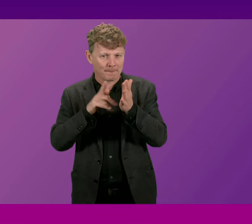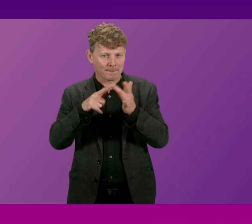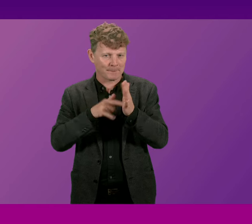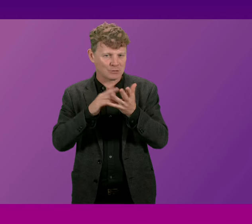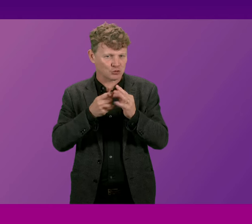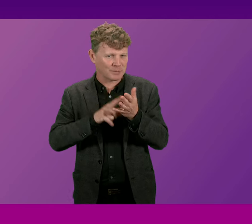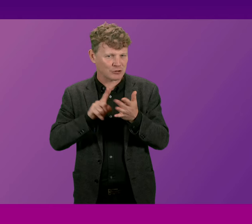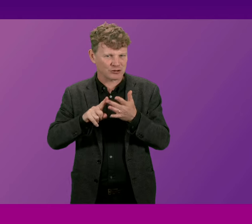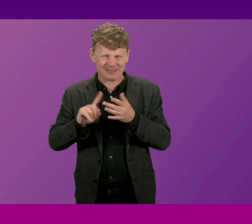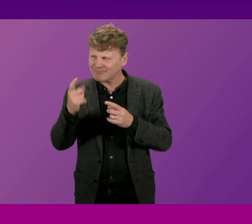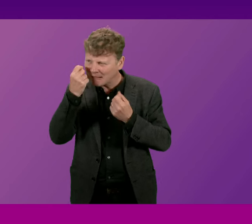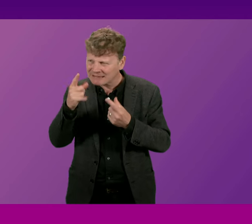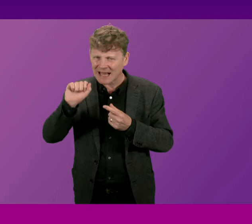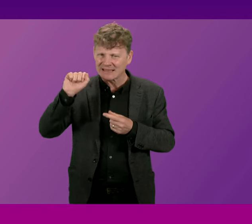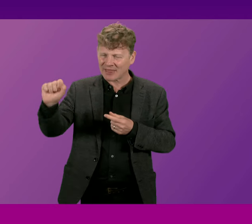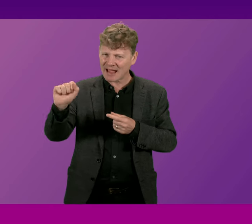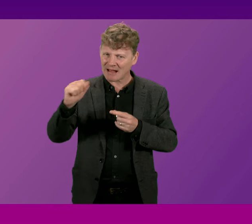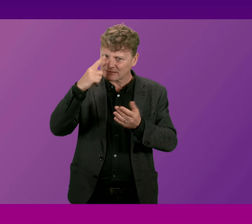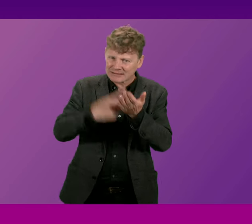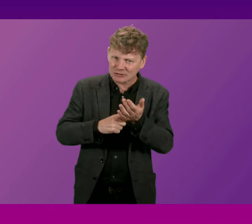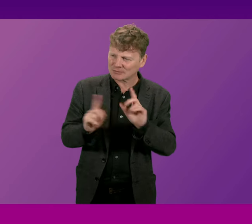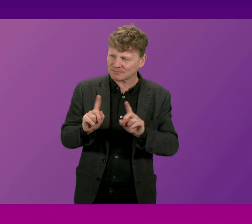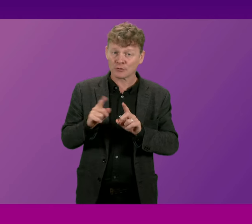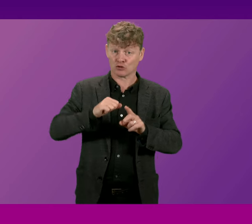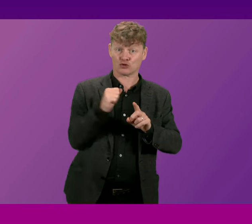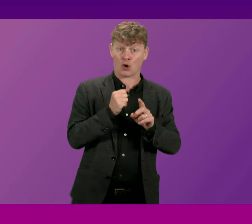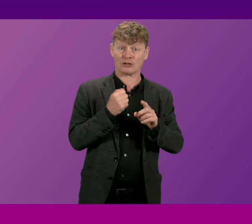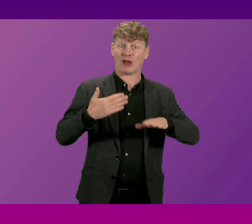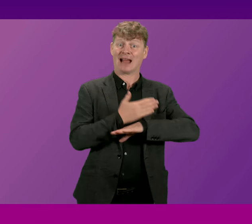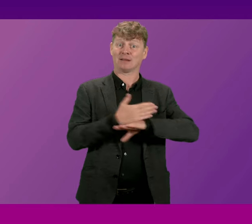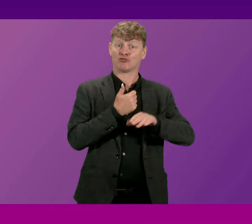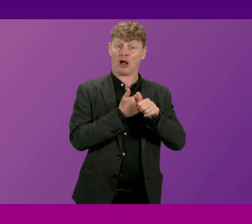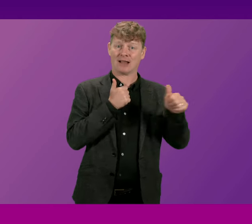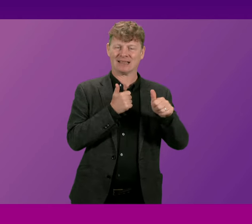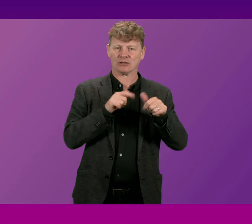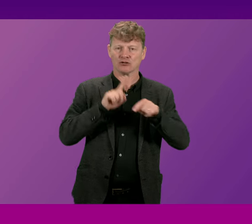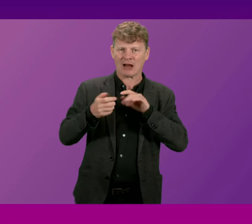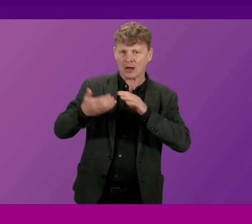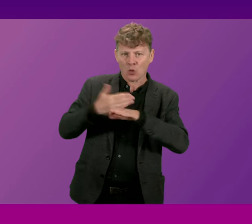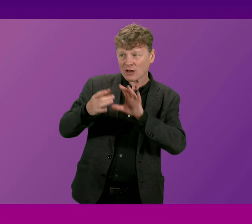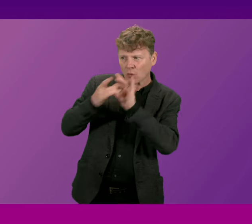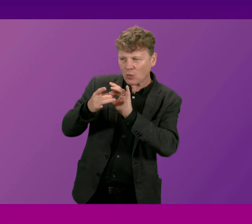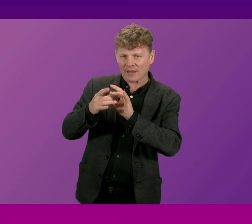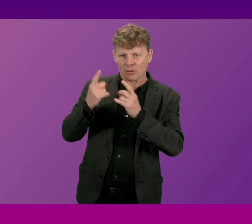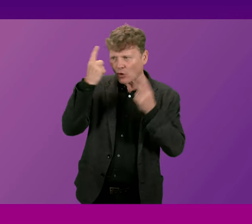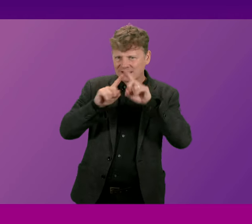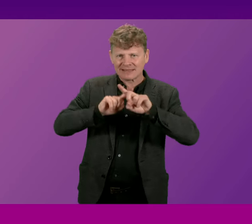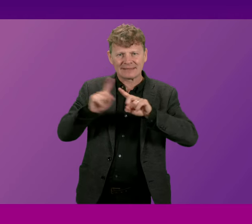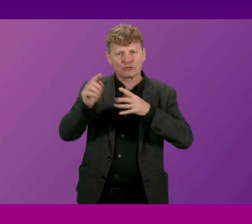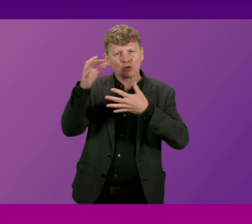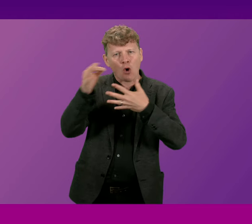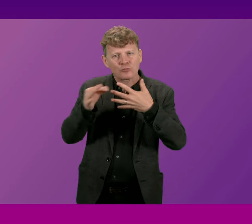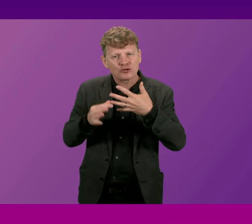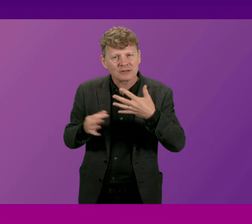rationale behind their position Scottish Enterprise are working closely with the company to consider all viable options and